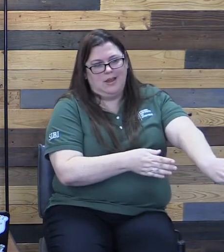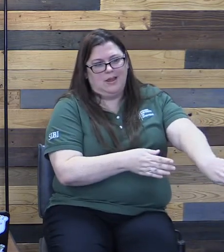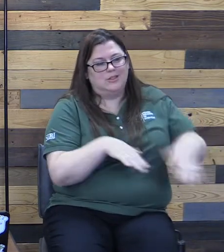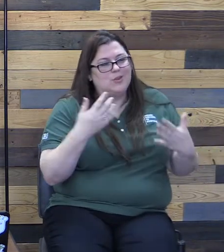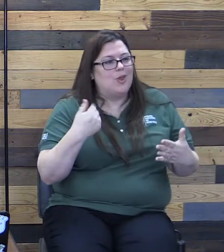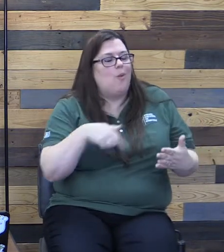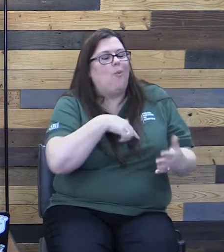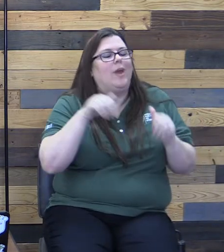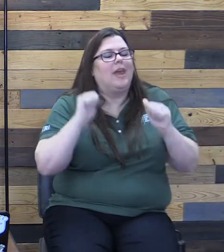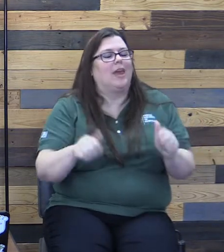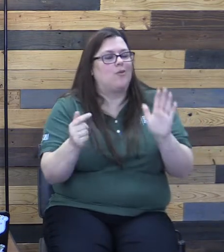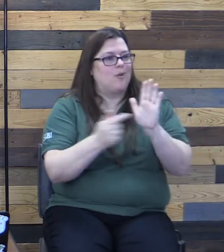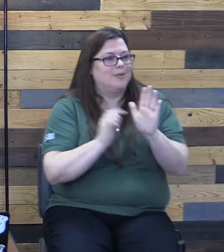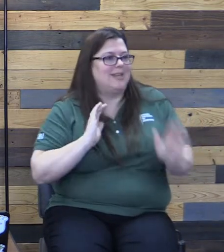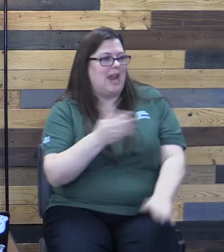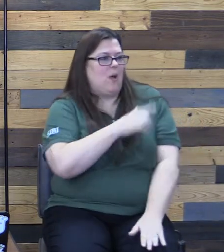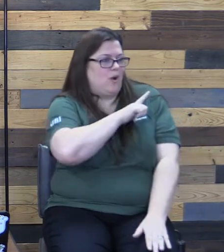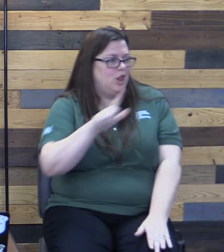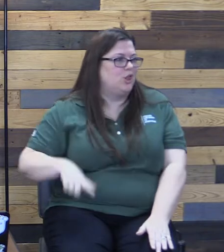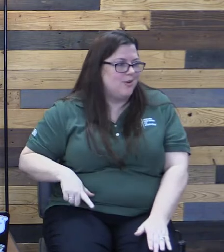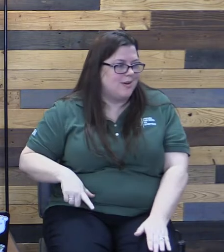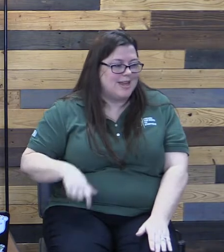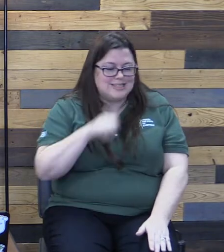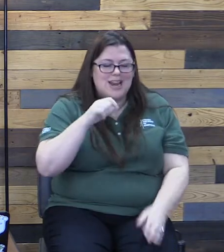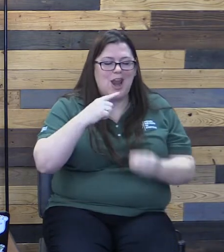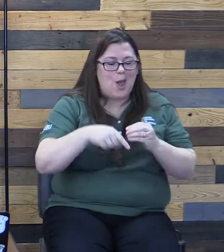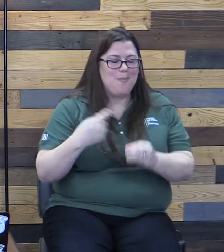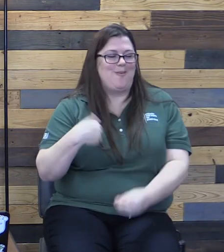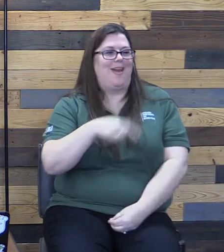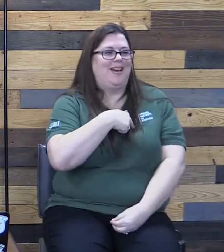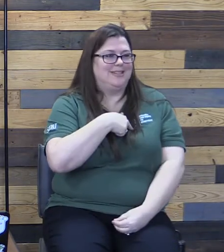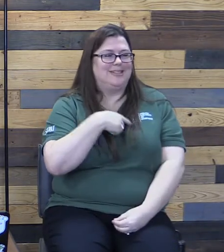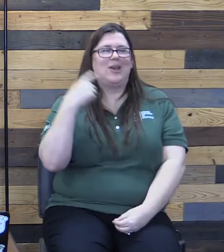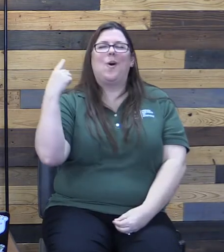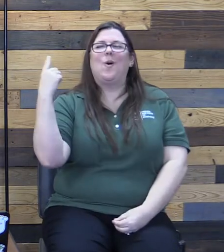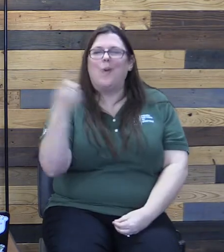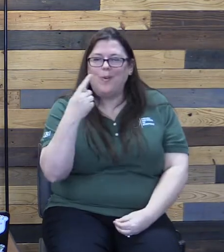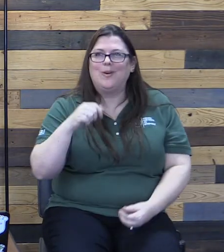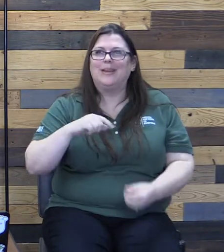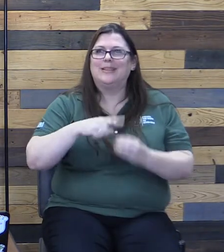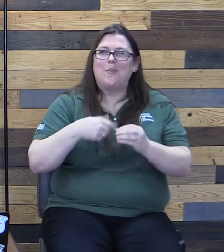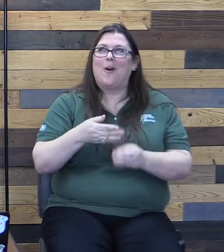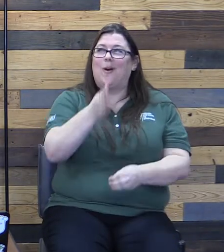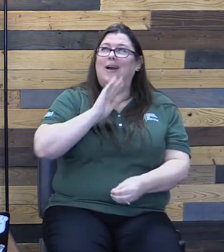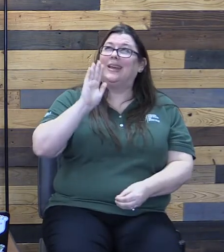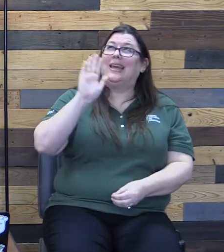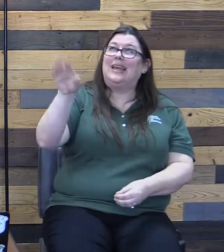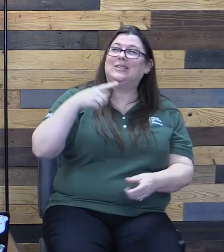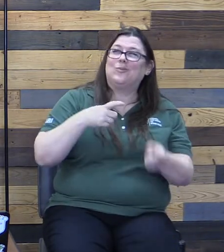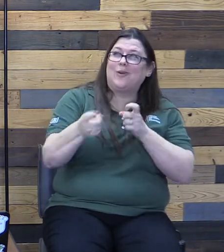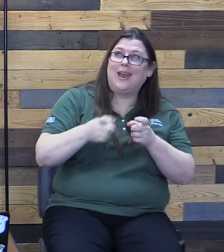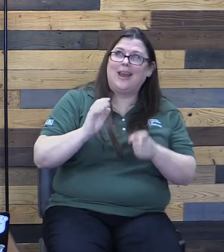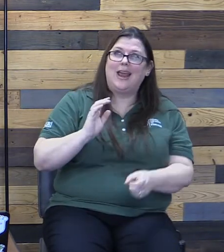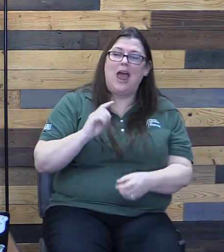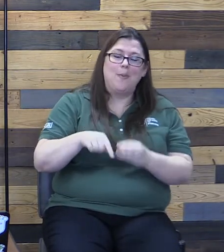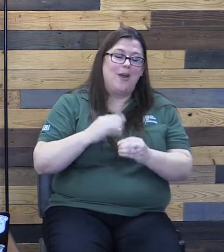our Lord. It's not about us. It's always about God's reign. It's always about our Lord.